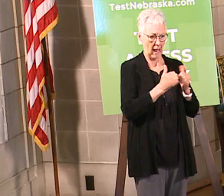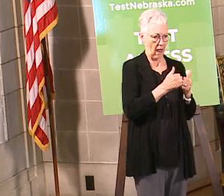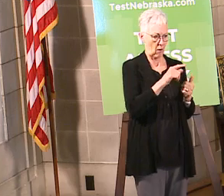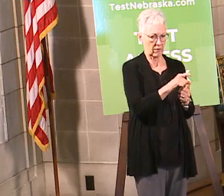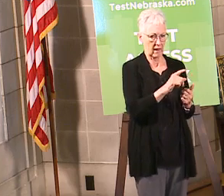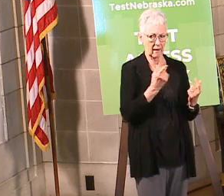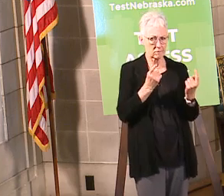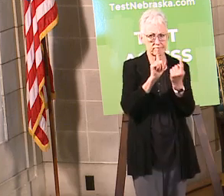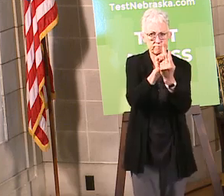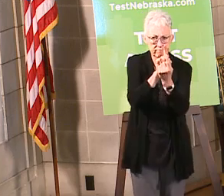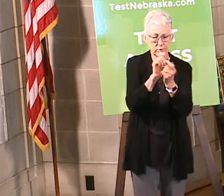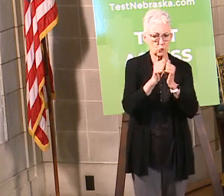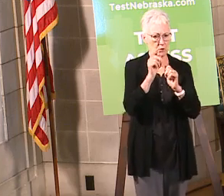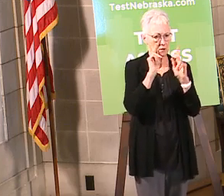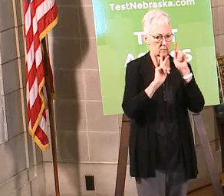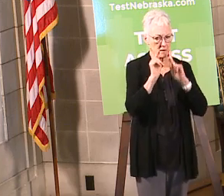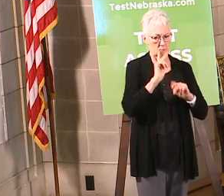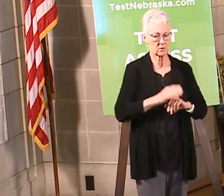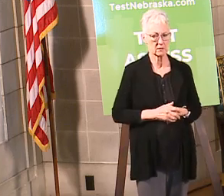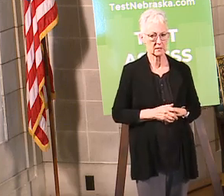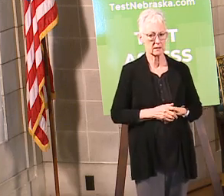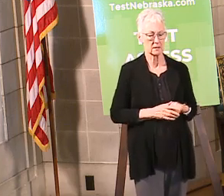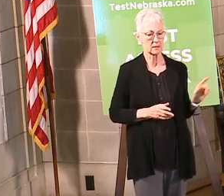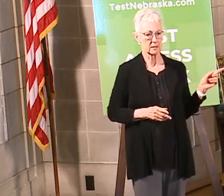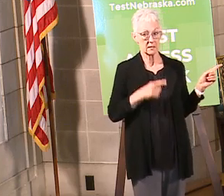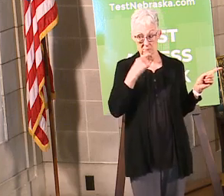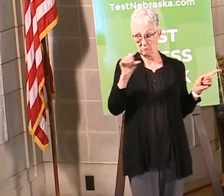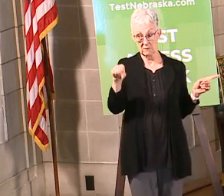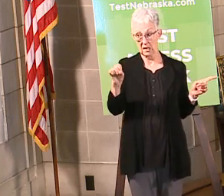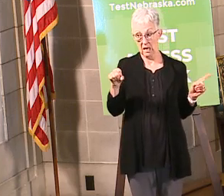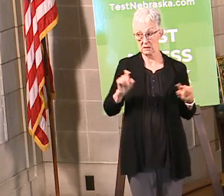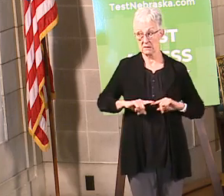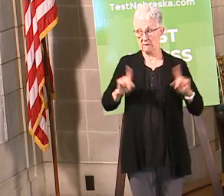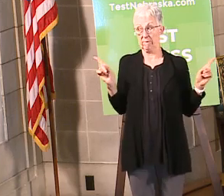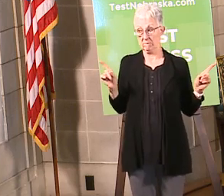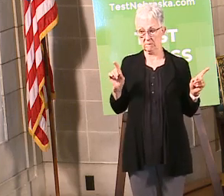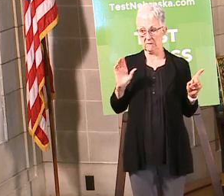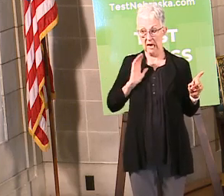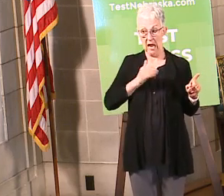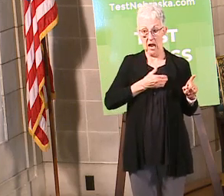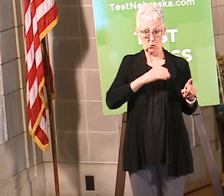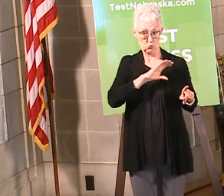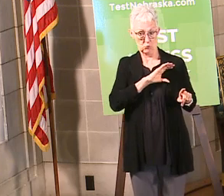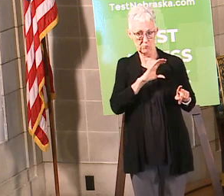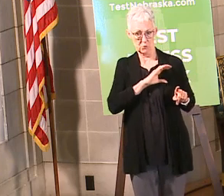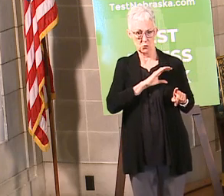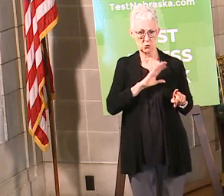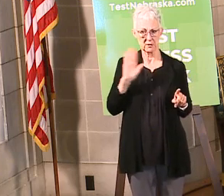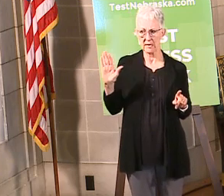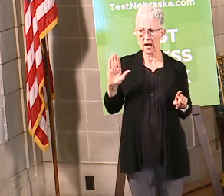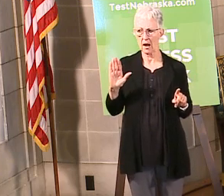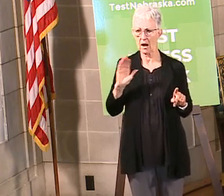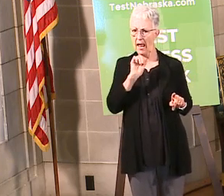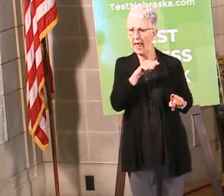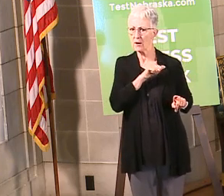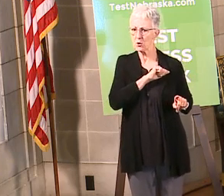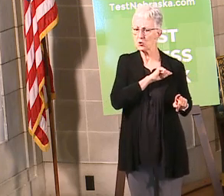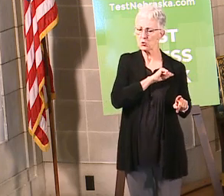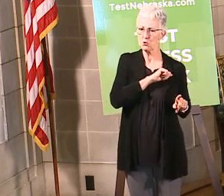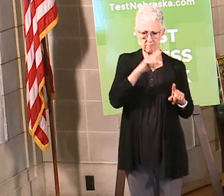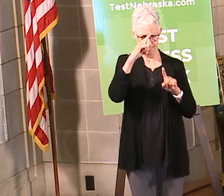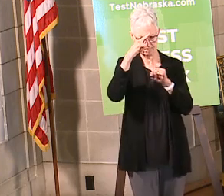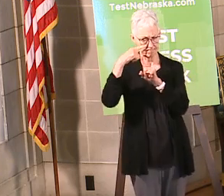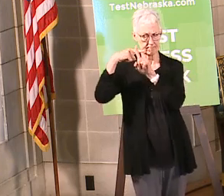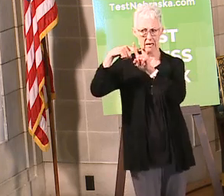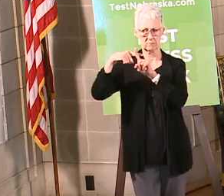I can say that the morale of the troopers is high but they're also anxious like everybody